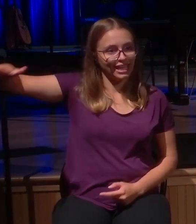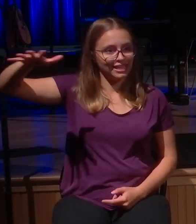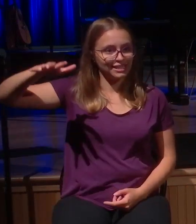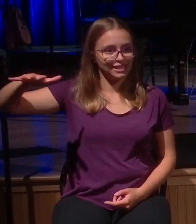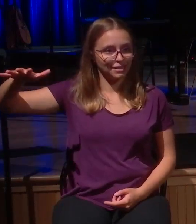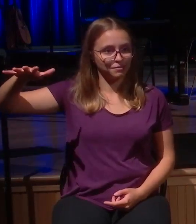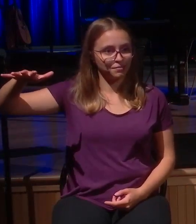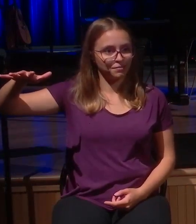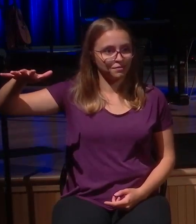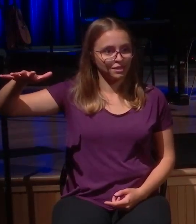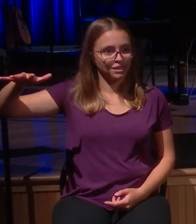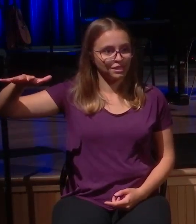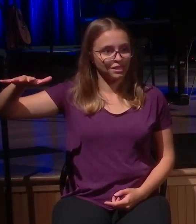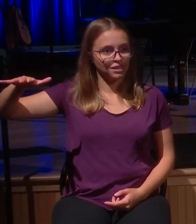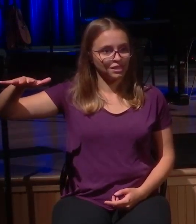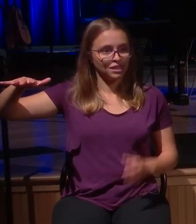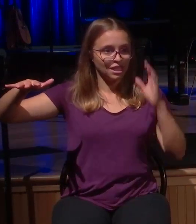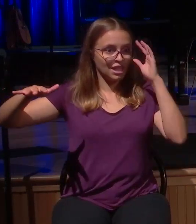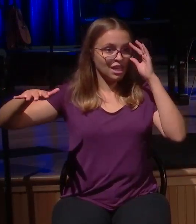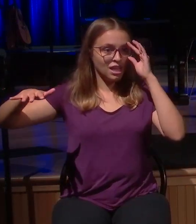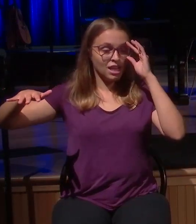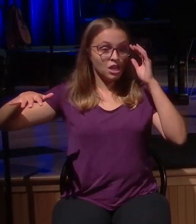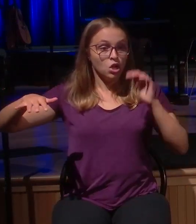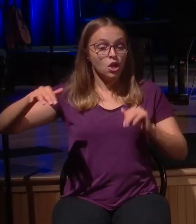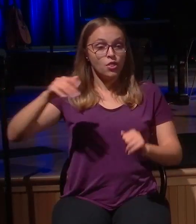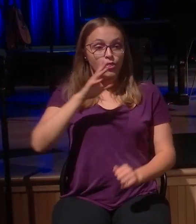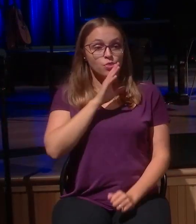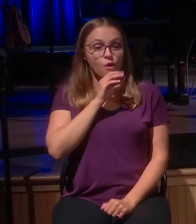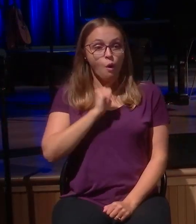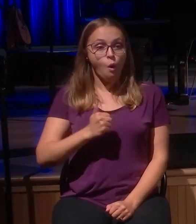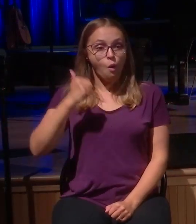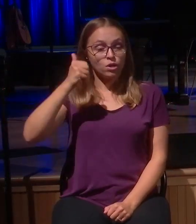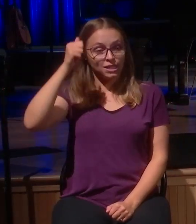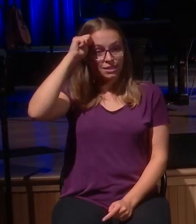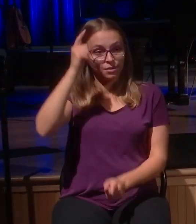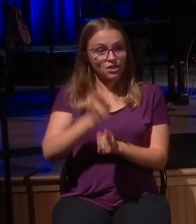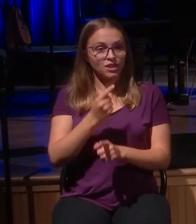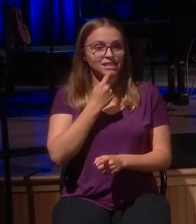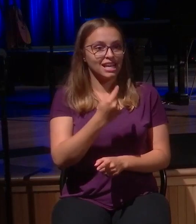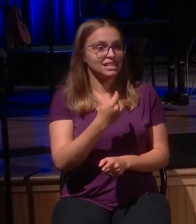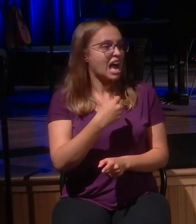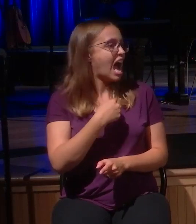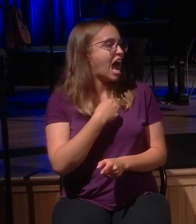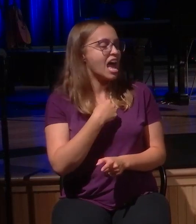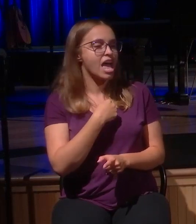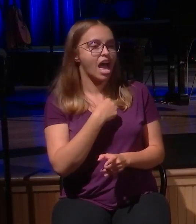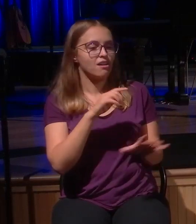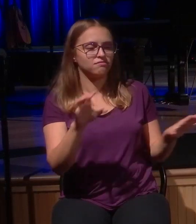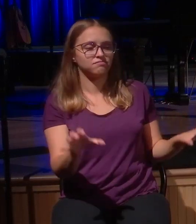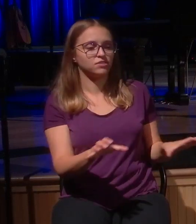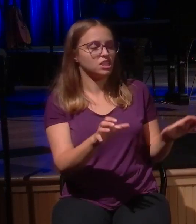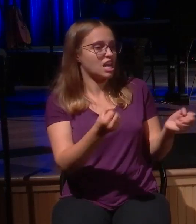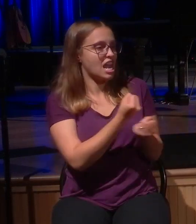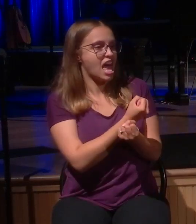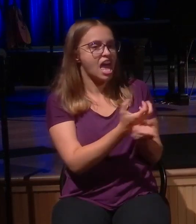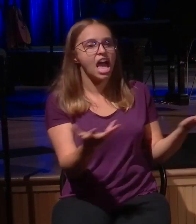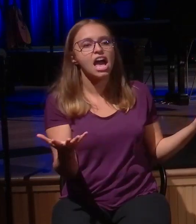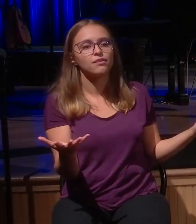sacrificed, and after all I deserve, you've given me nothing. With anger and bitterness in his heart. Take a look at what the elder brother